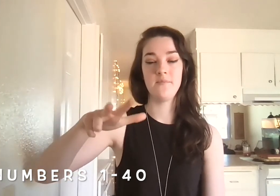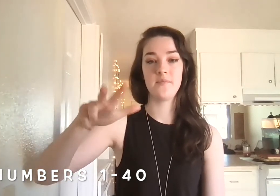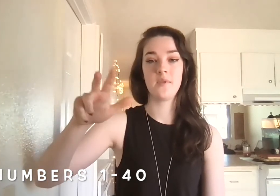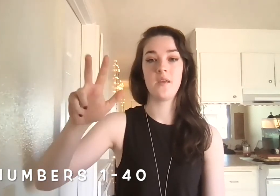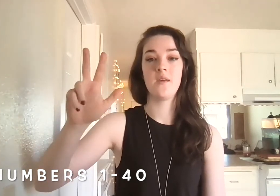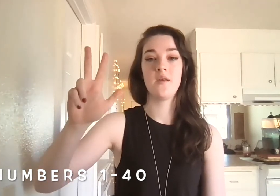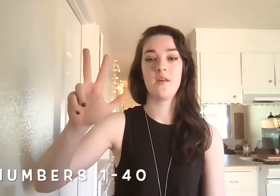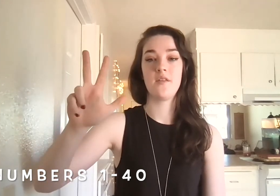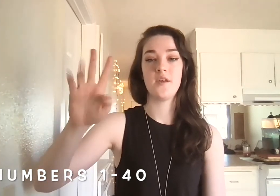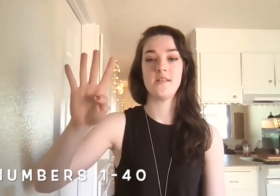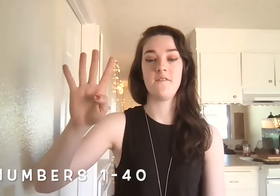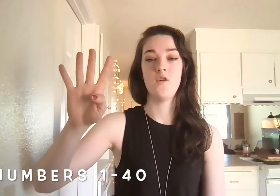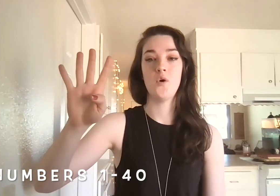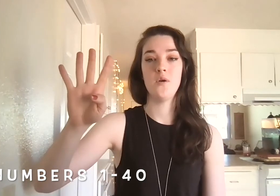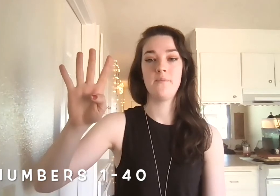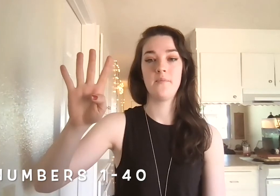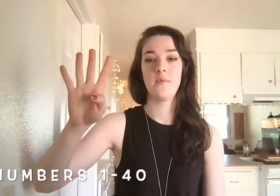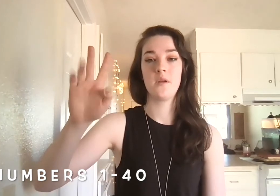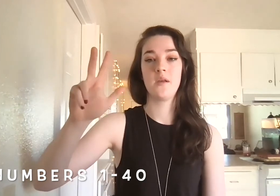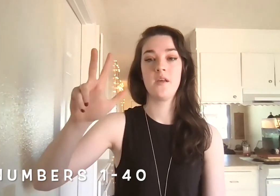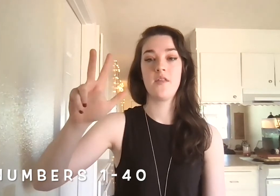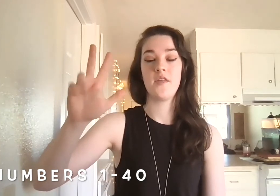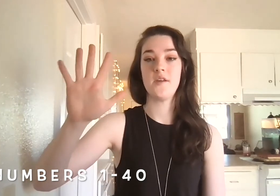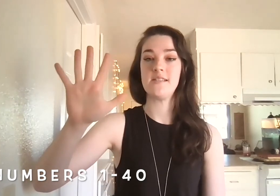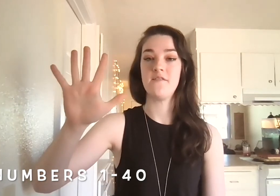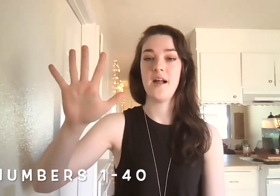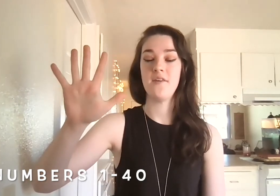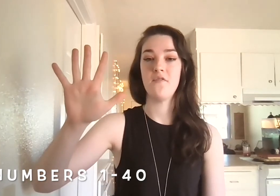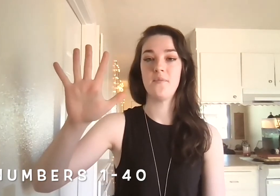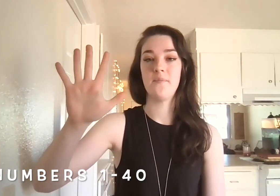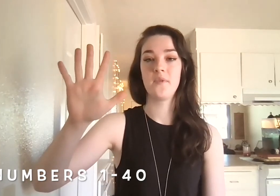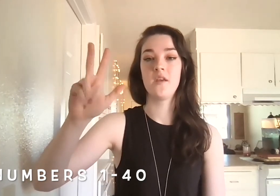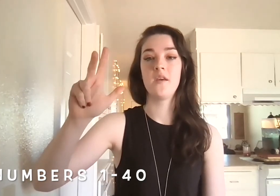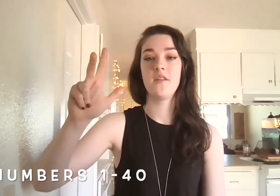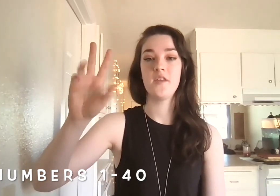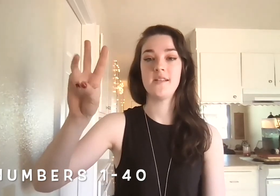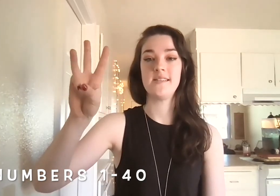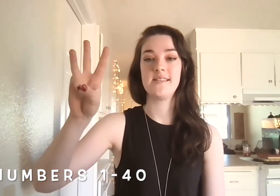34, 35, 36,